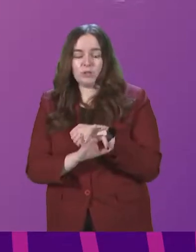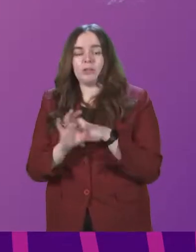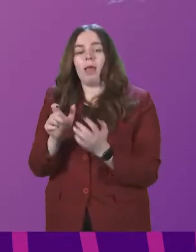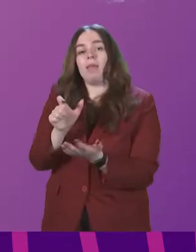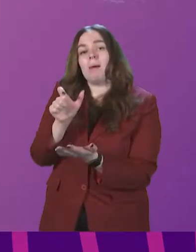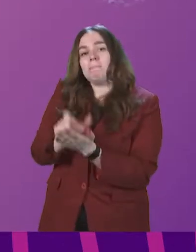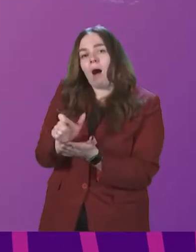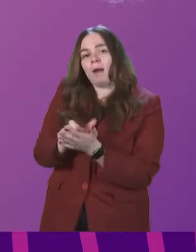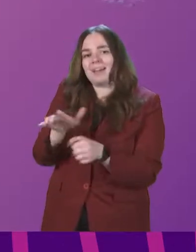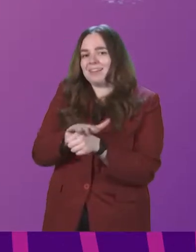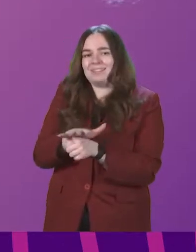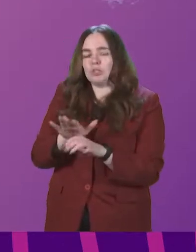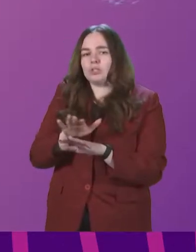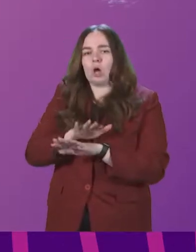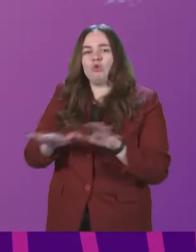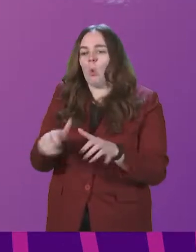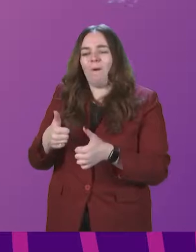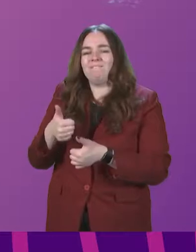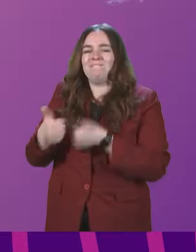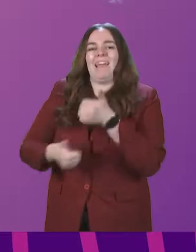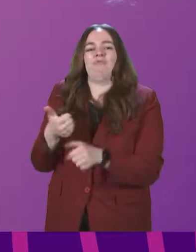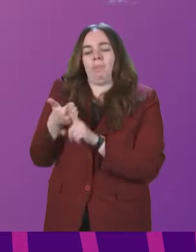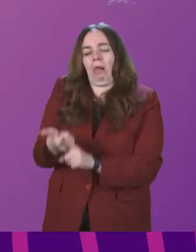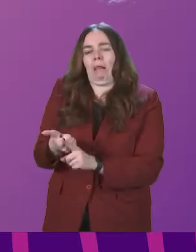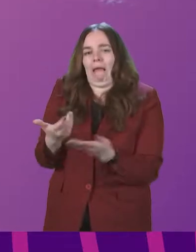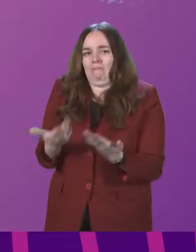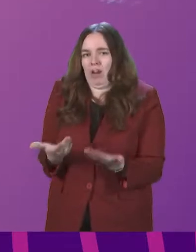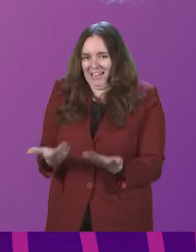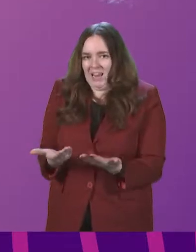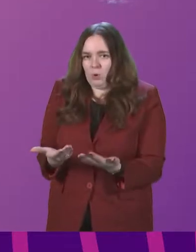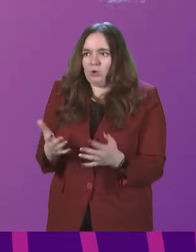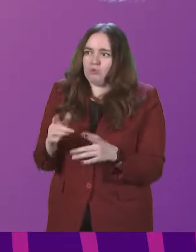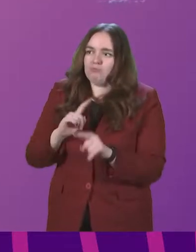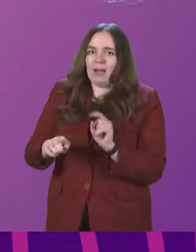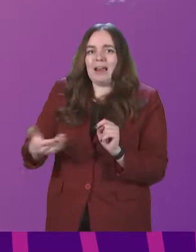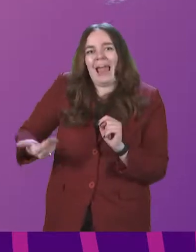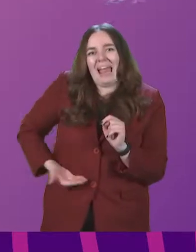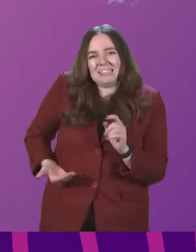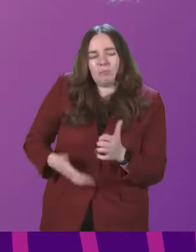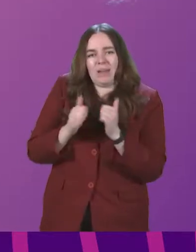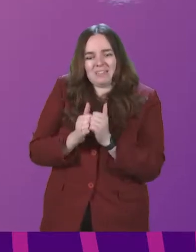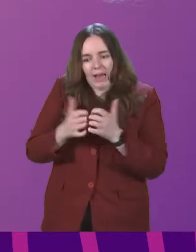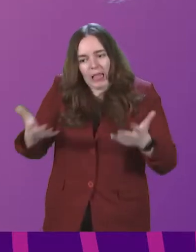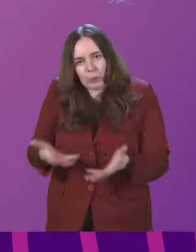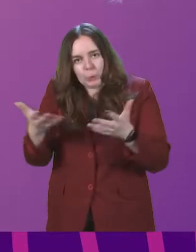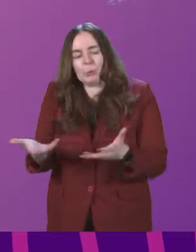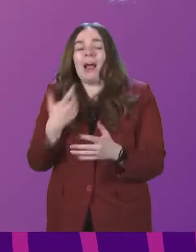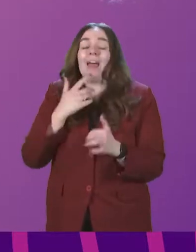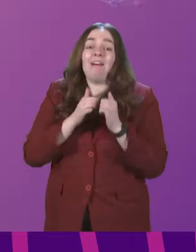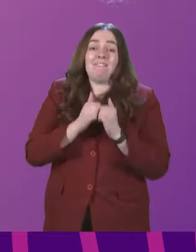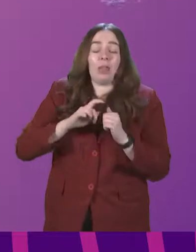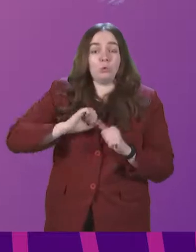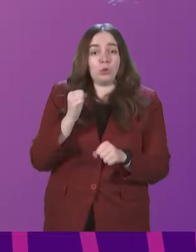market conditions are not particularly favourable at this time to maximise enterprise value of the business and the value to the Scottish Government